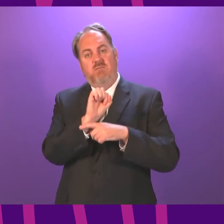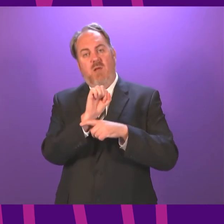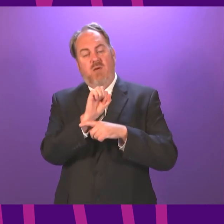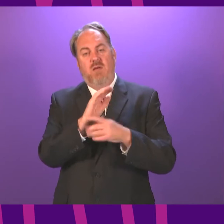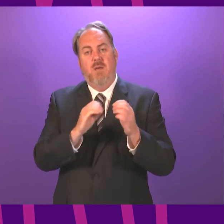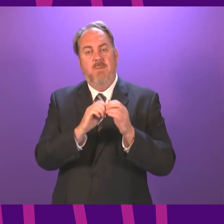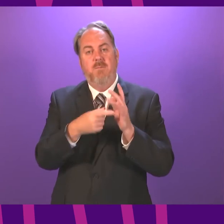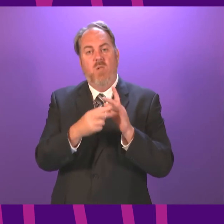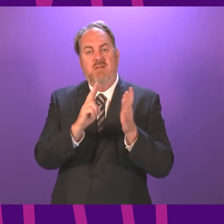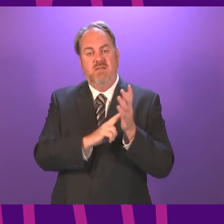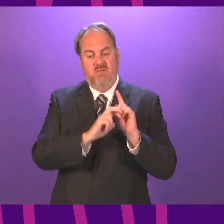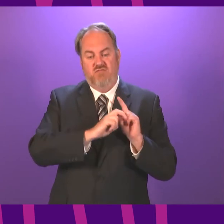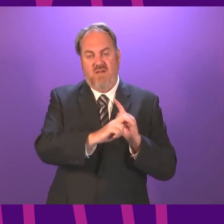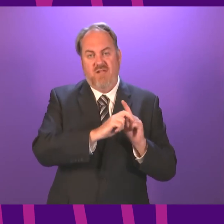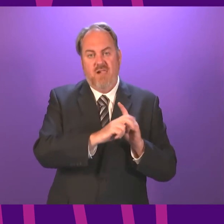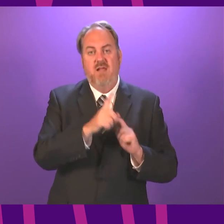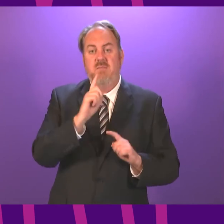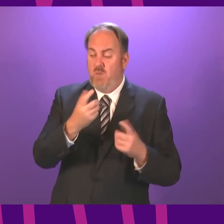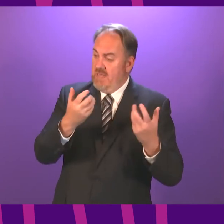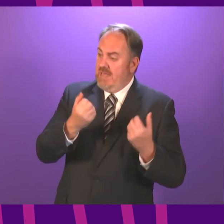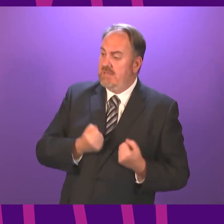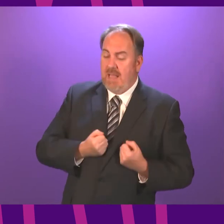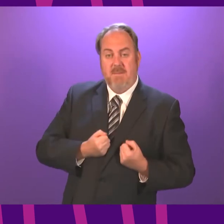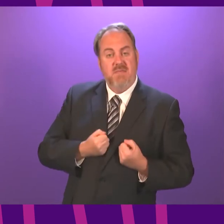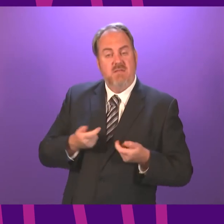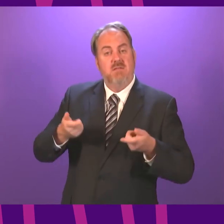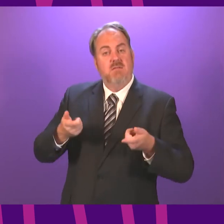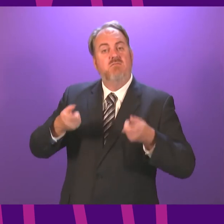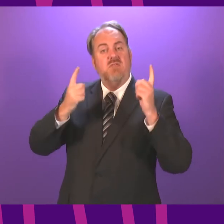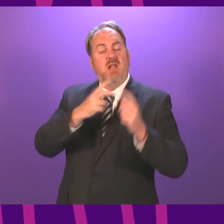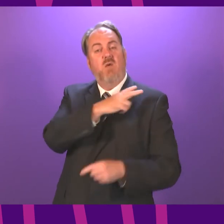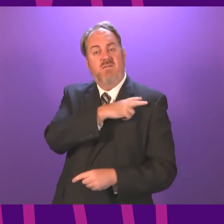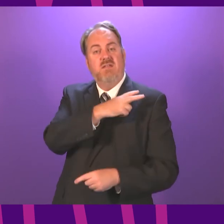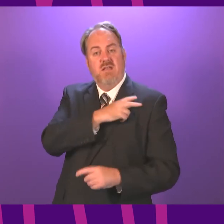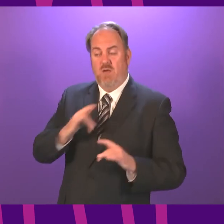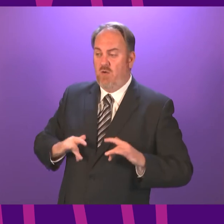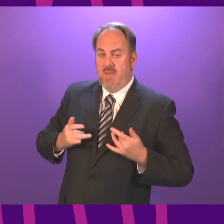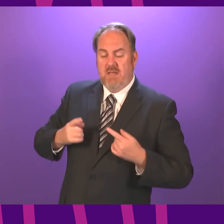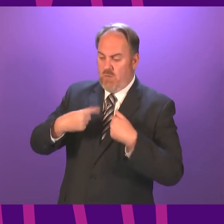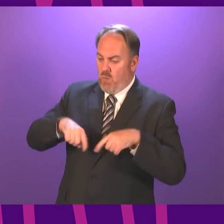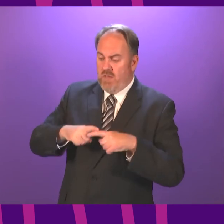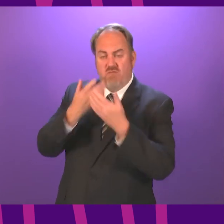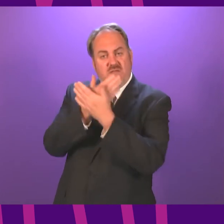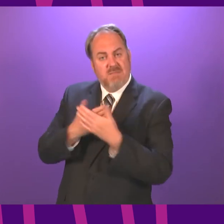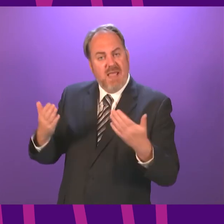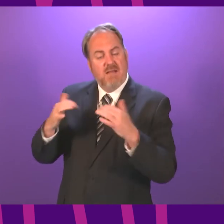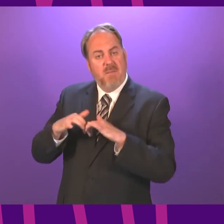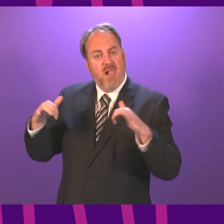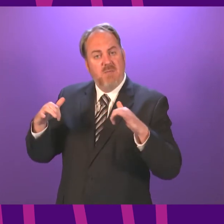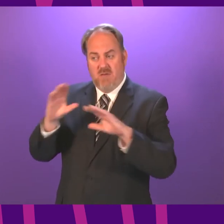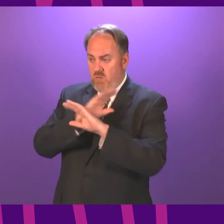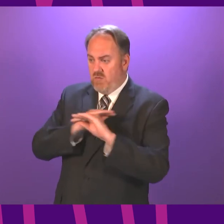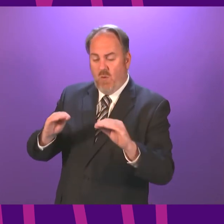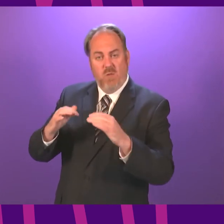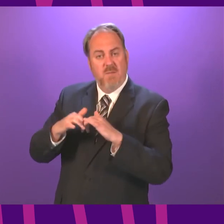But the Government will take away what the Presiding Officer has said, because we do respect Parliament, because we notified Parliament on Thursday